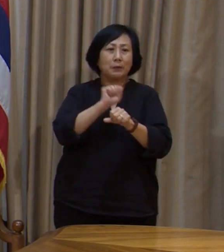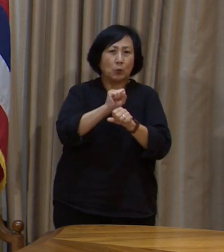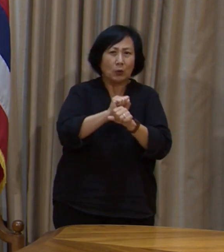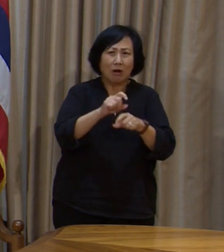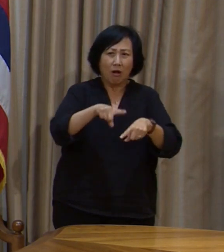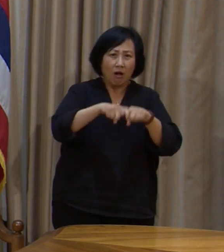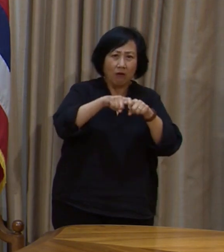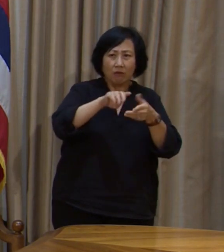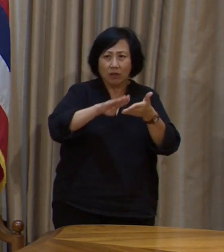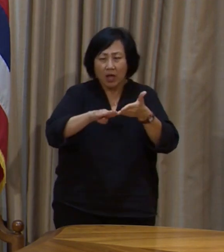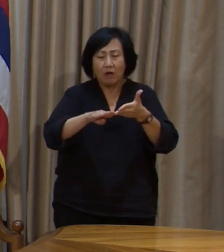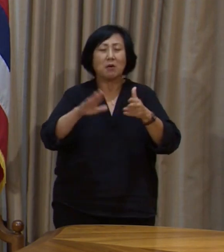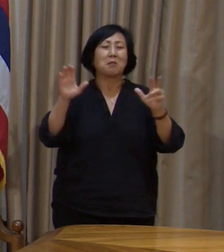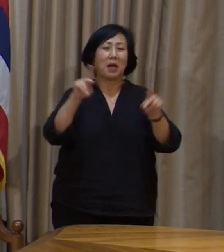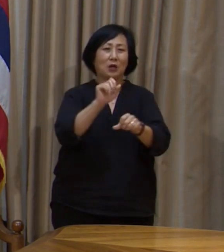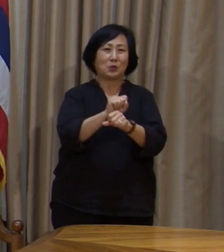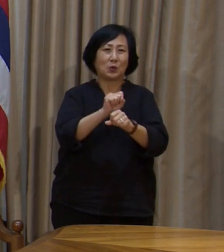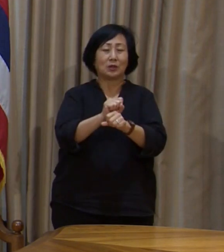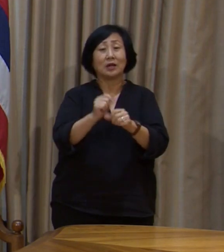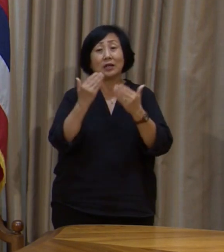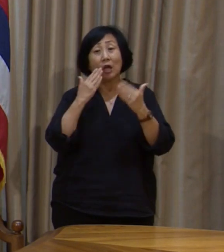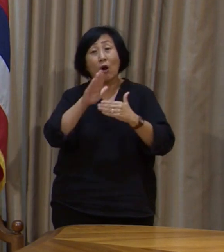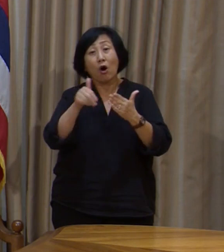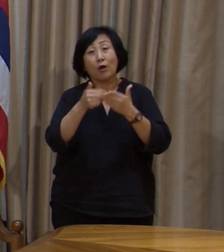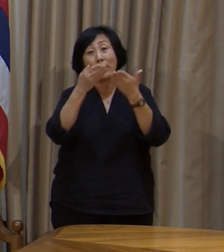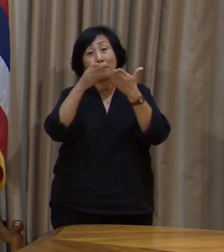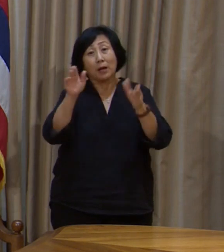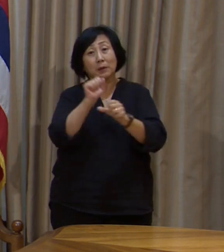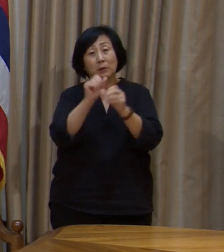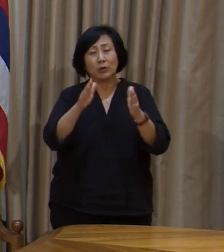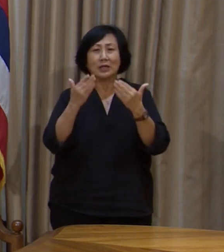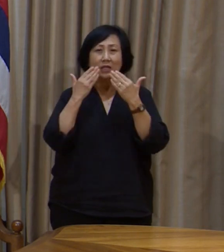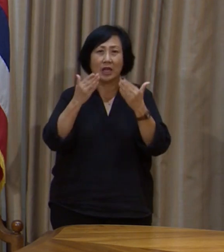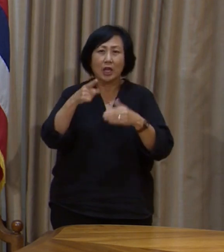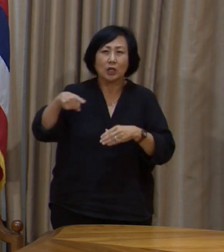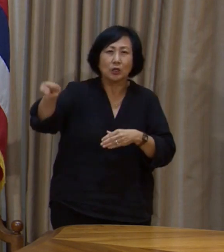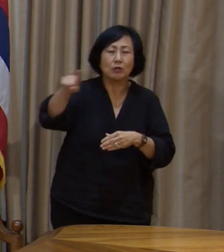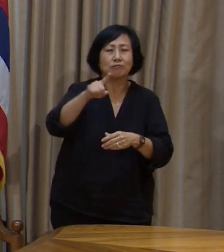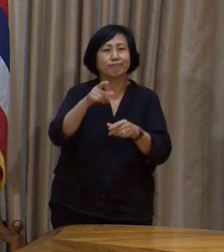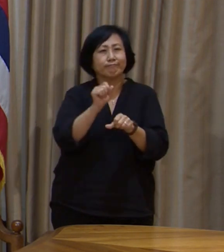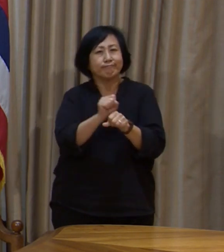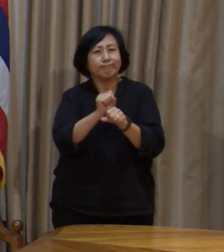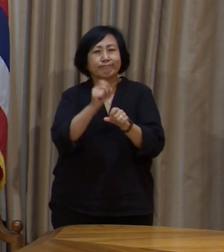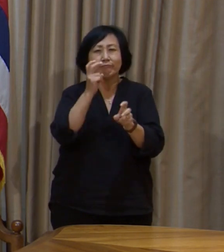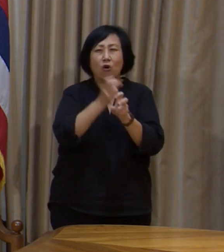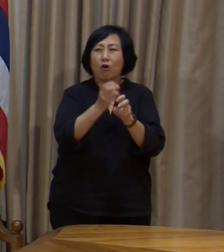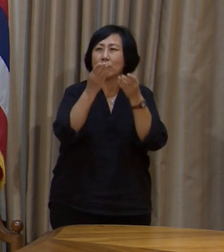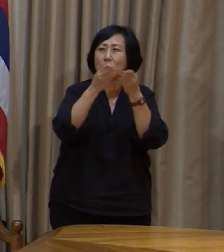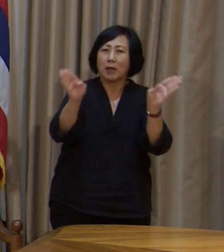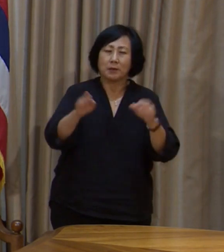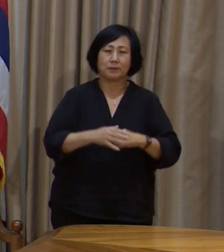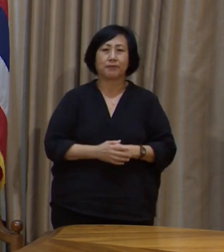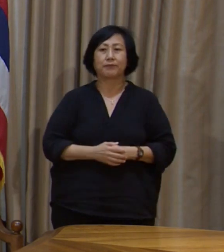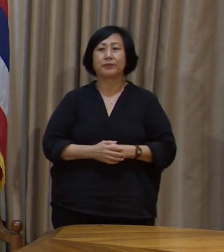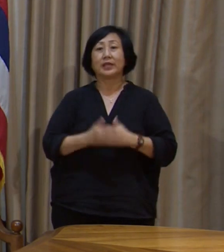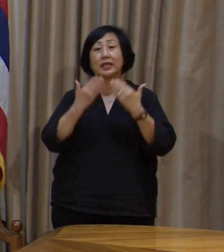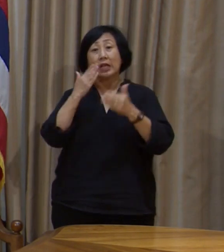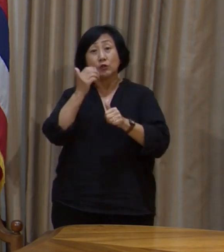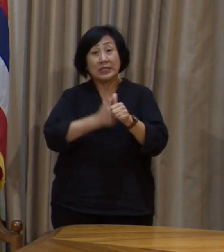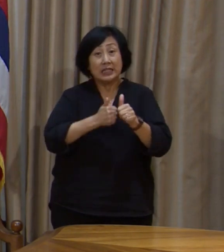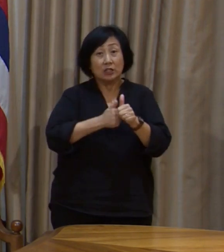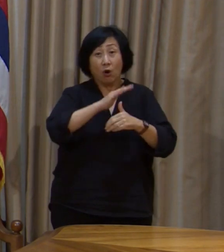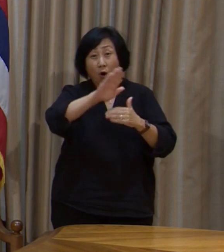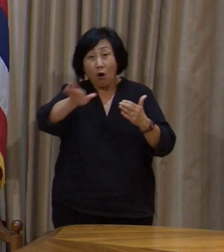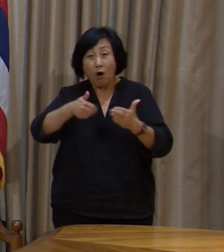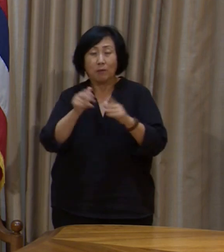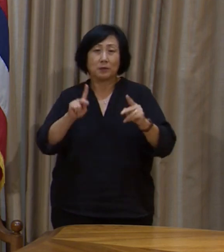So, thank you to all the public employees for your commitment to public service. And thank you to everyone